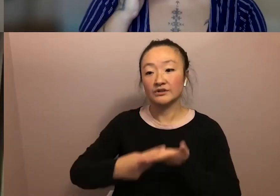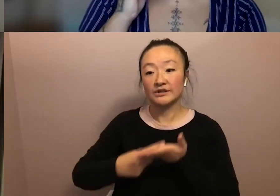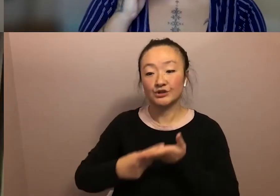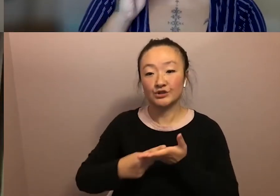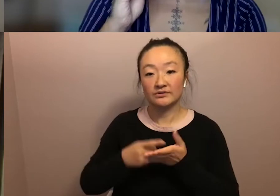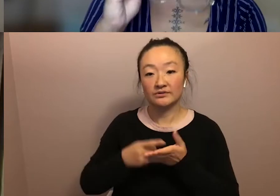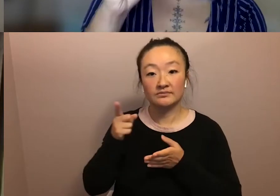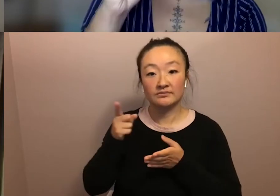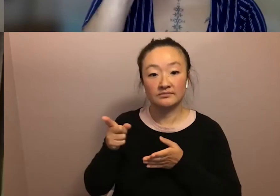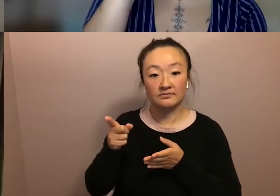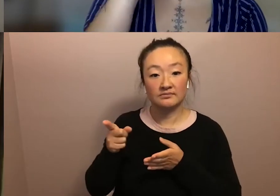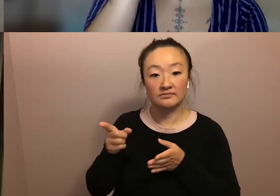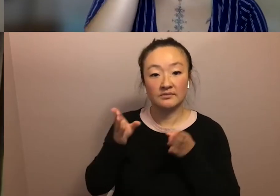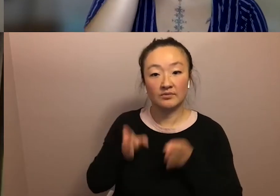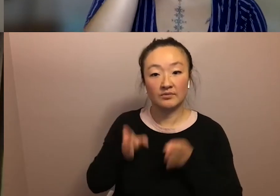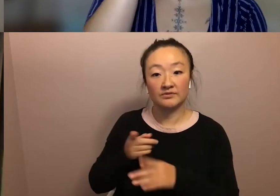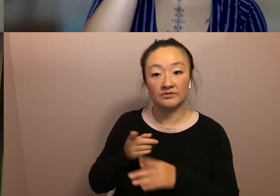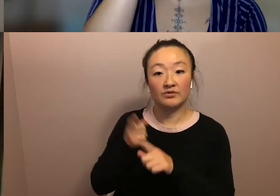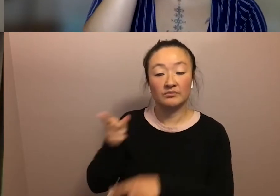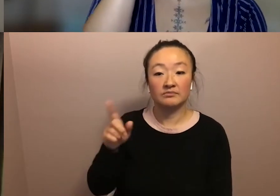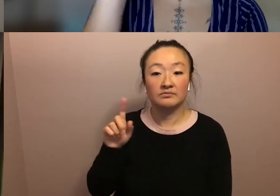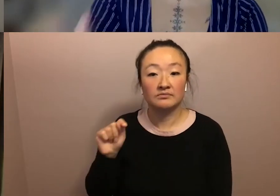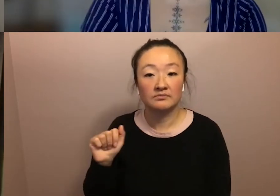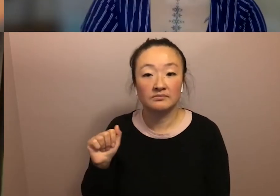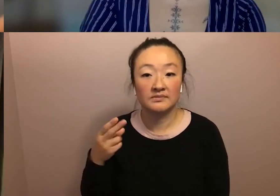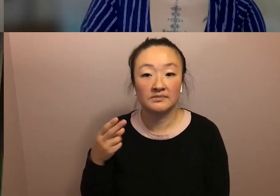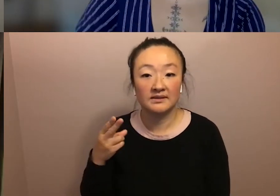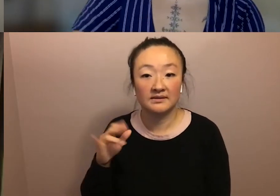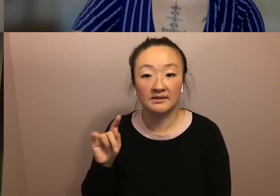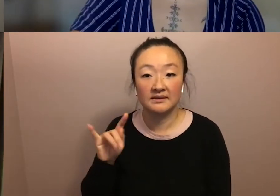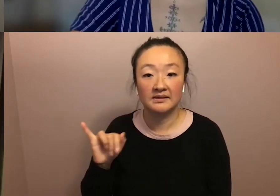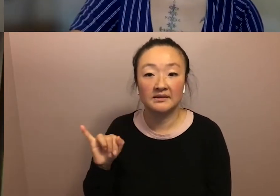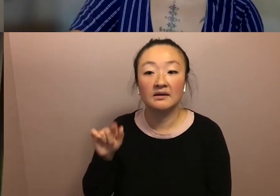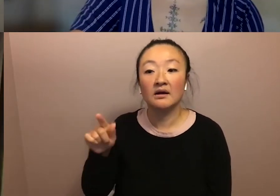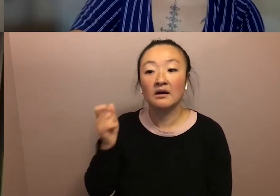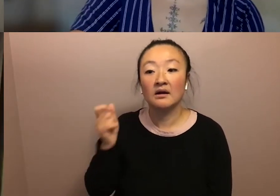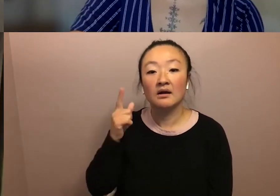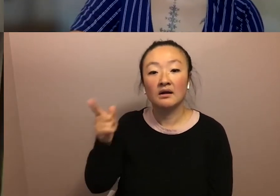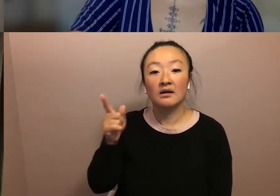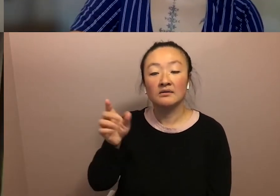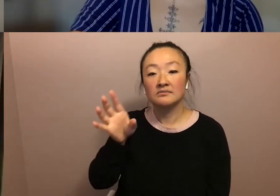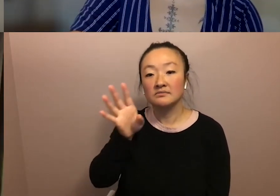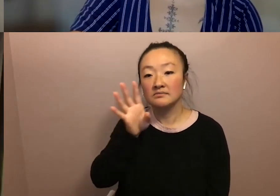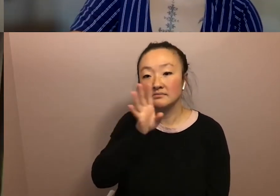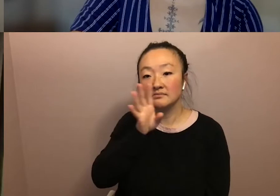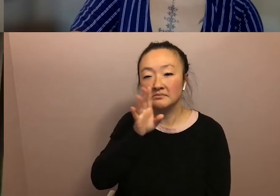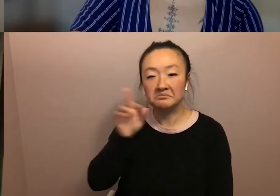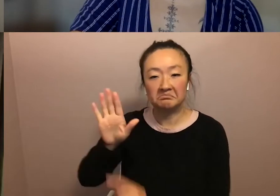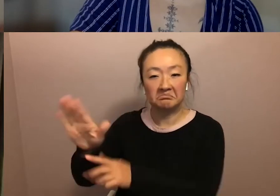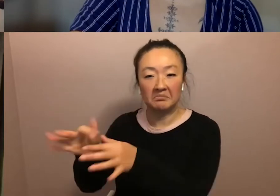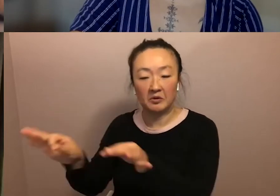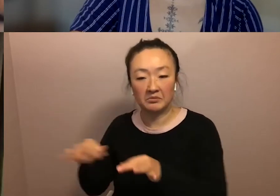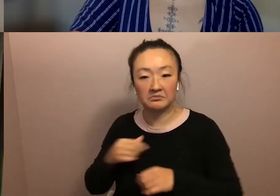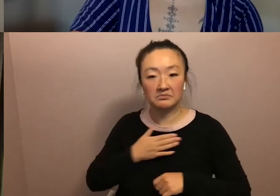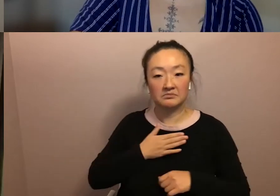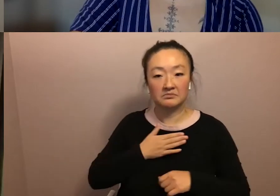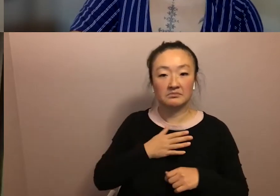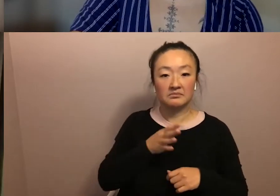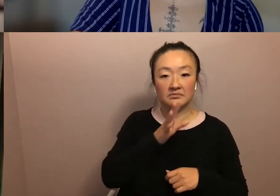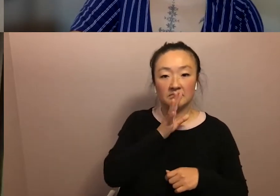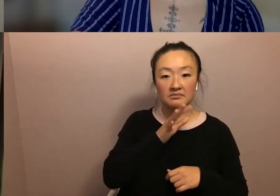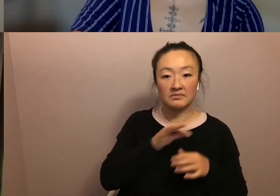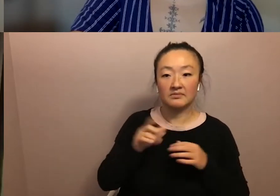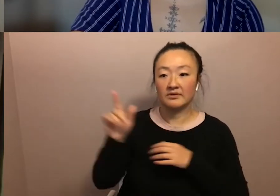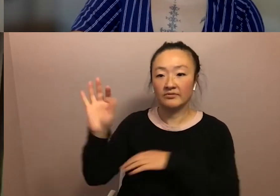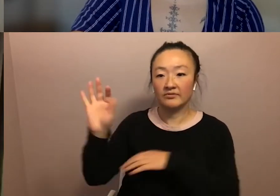Um, from Tahiti. Um, them speaking Maohi and me speaking Olalo and now they're speaking French and I'm speaking English and